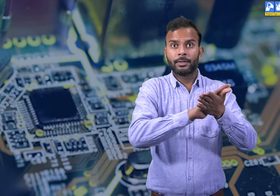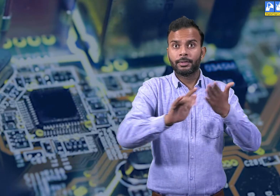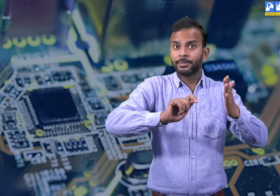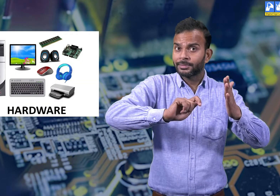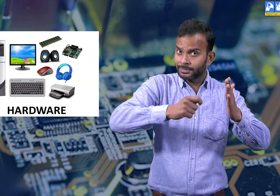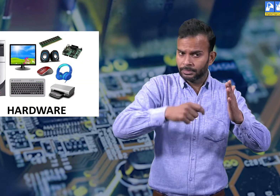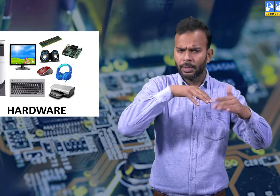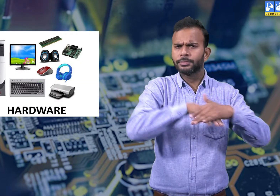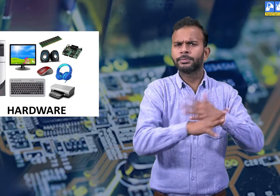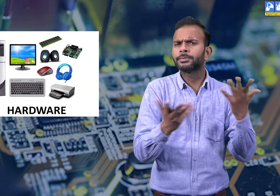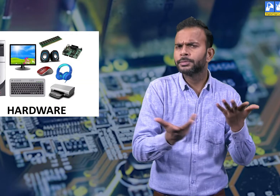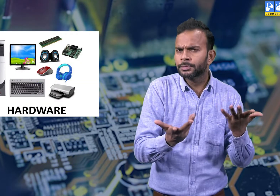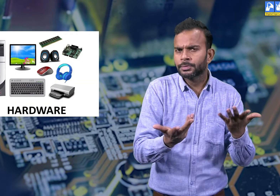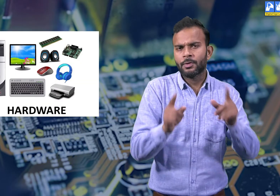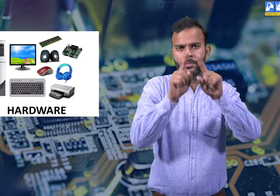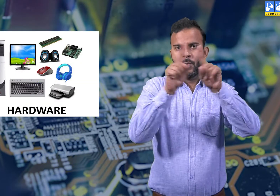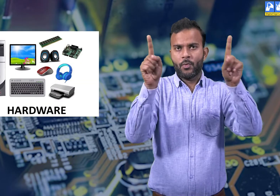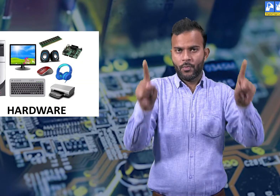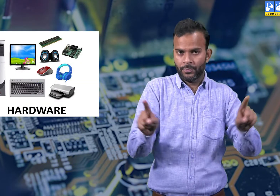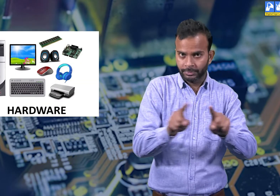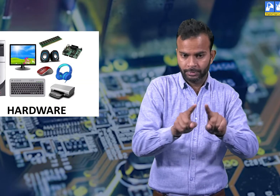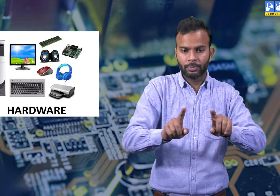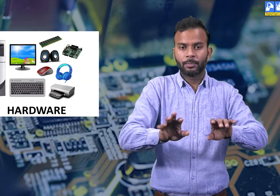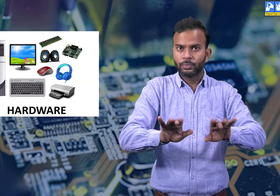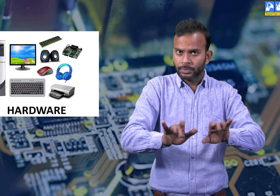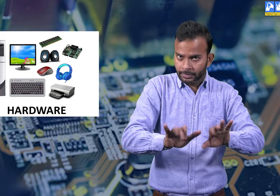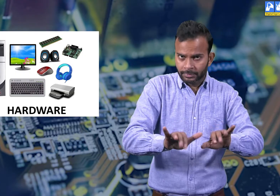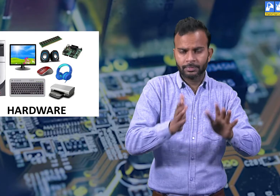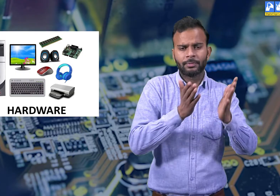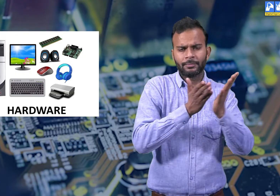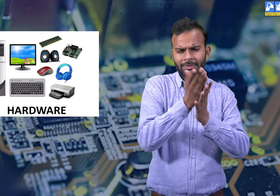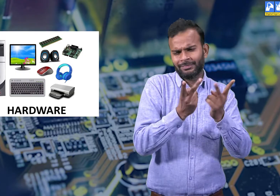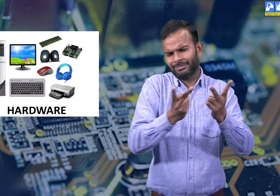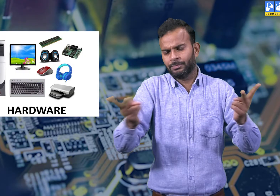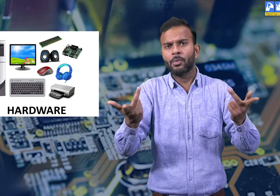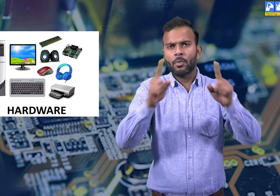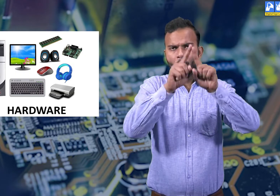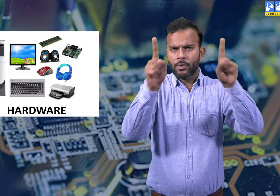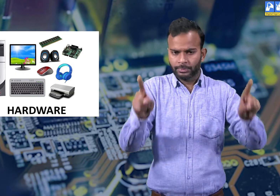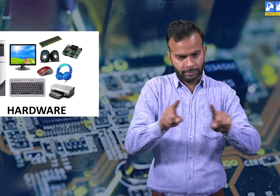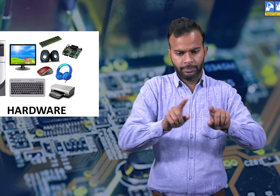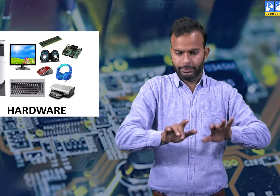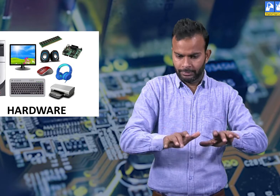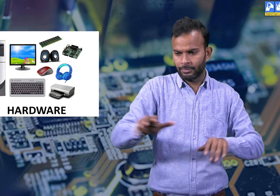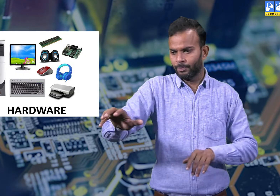All the physical parts of computer which you can see and touch are hardwares.